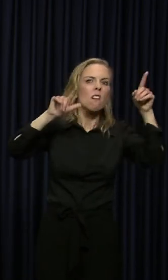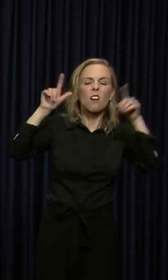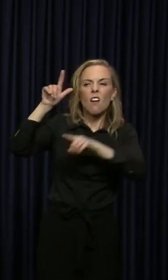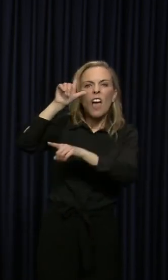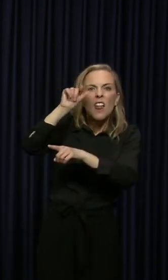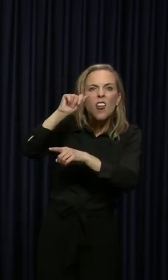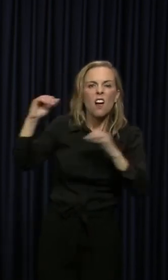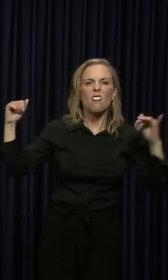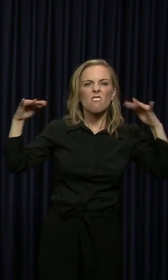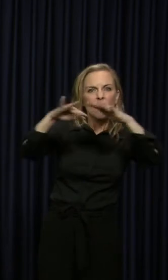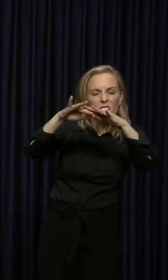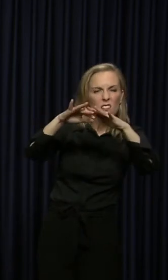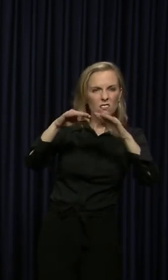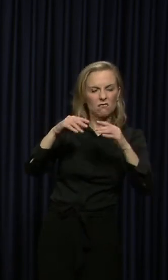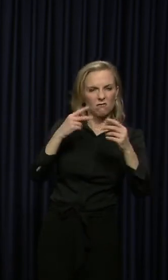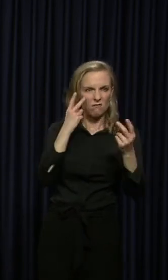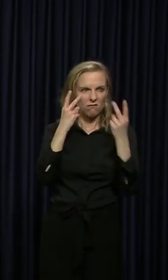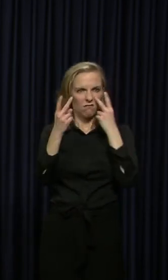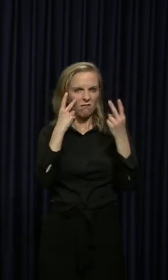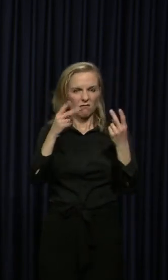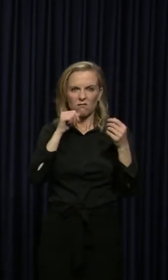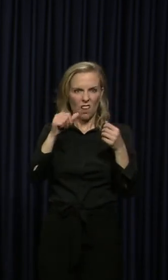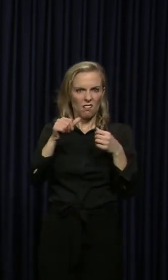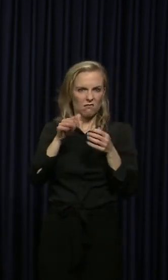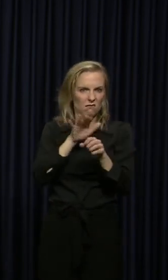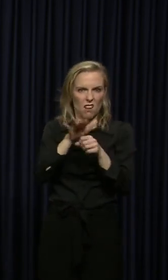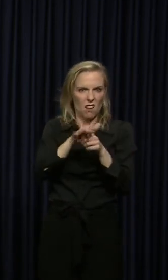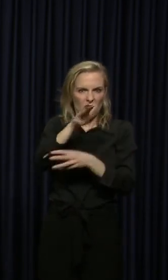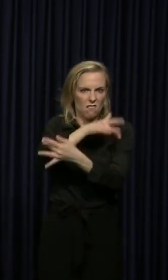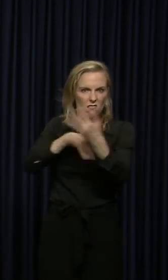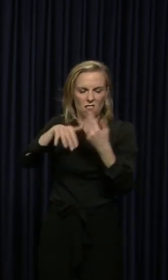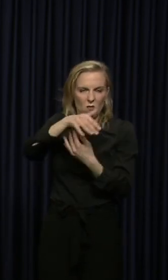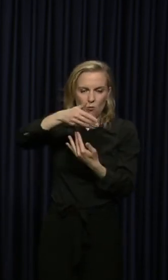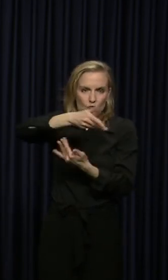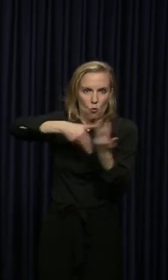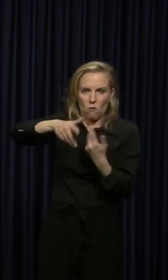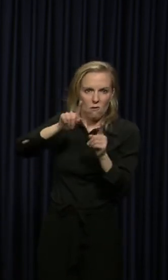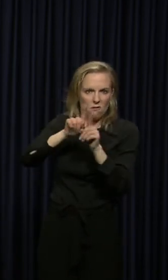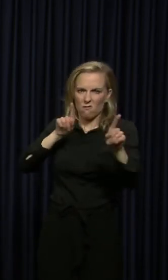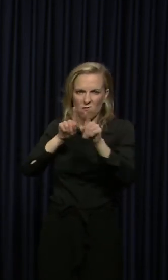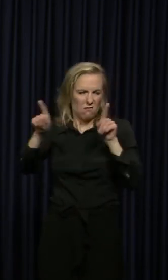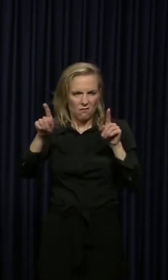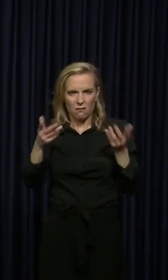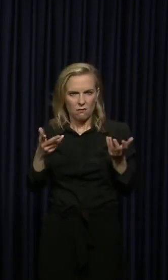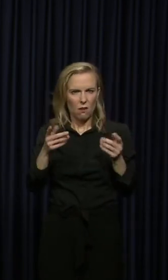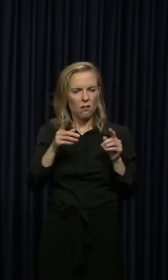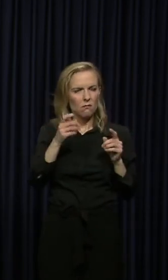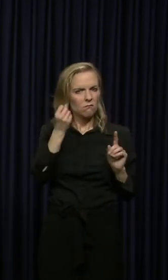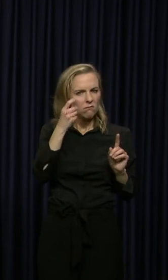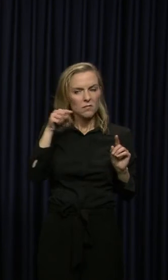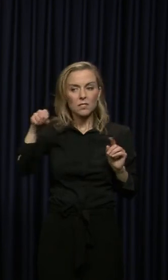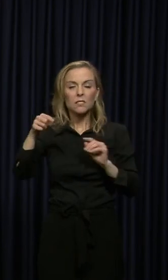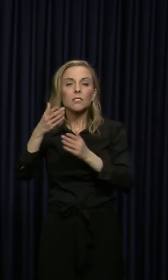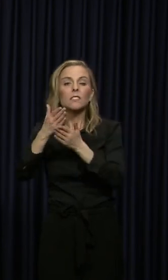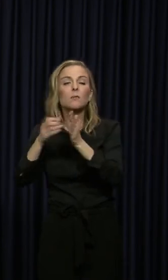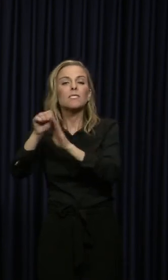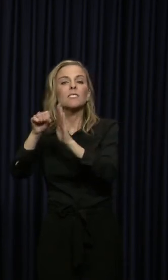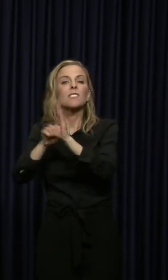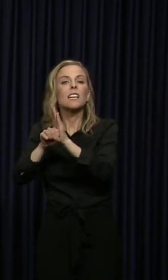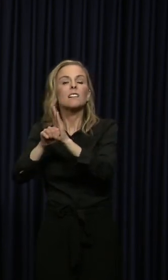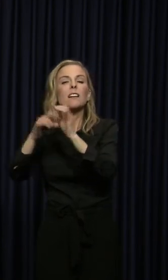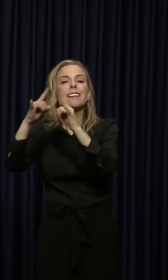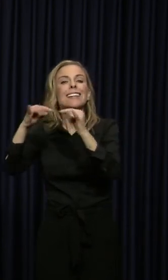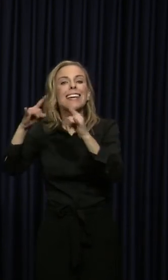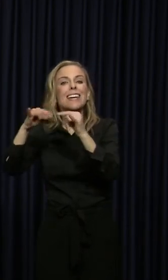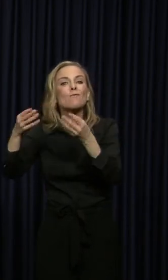There's been a problem maintaining social distancing. I also hear that some state park campgrounds have been closed. Could you please give a